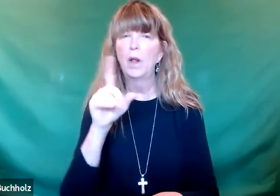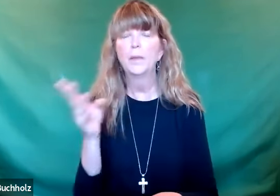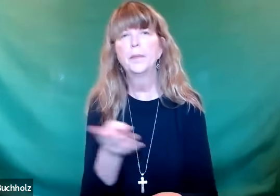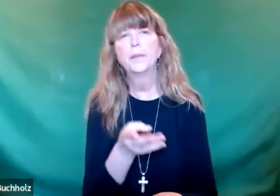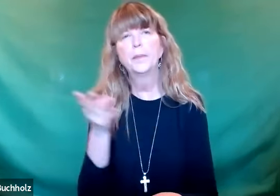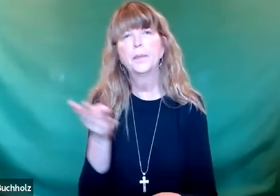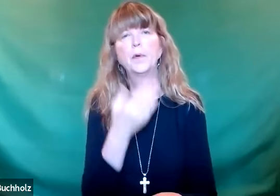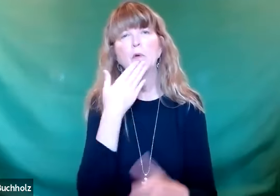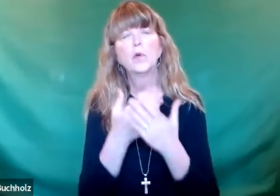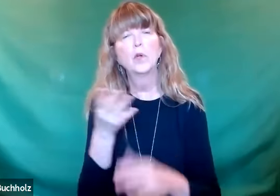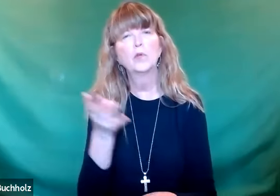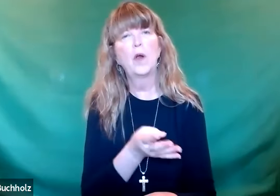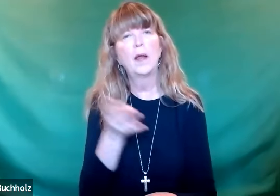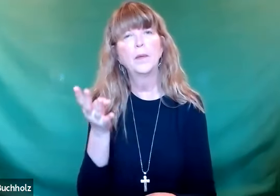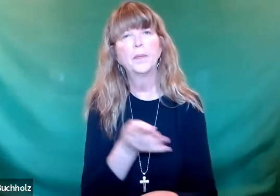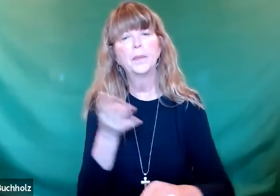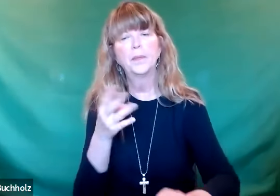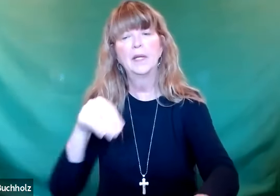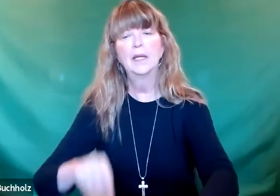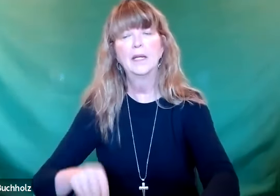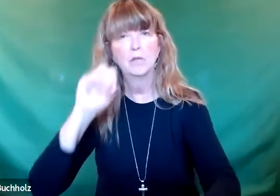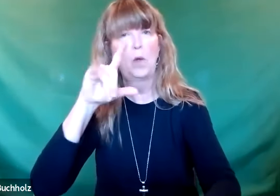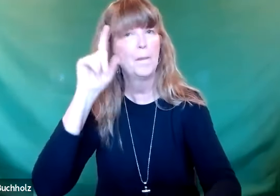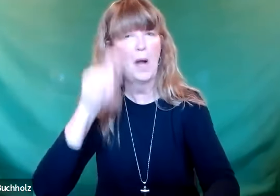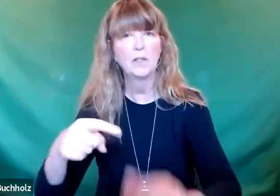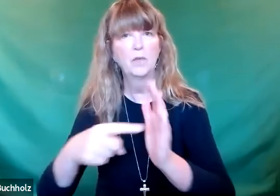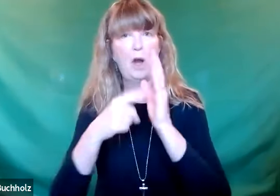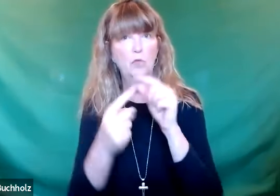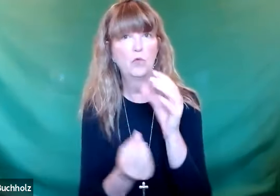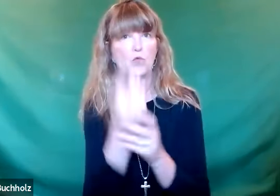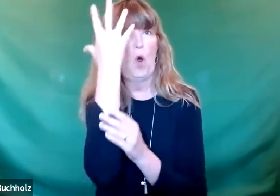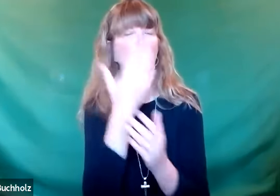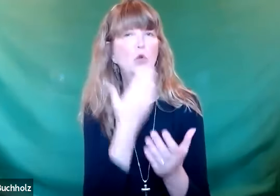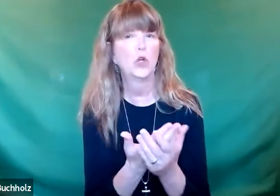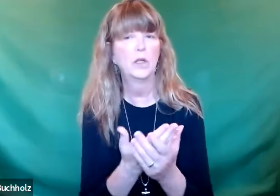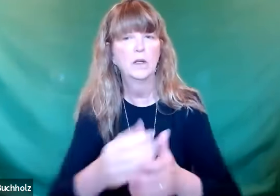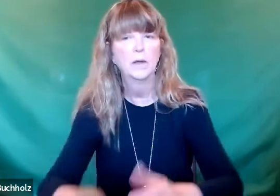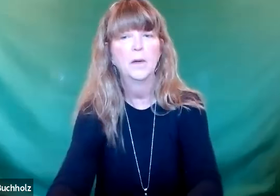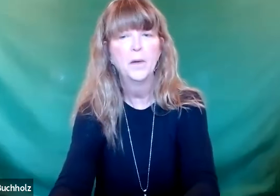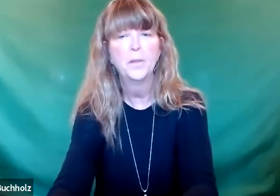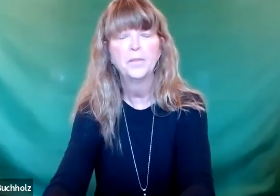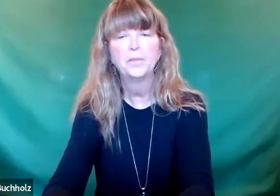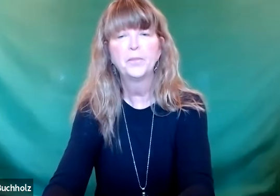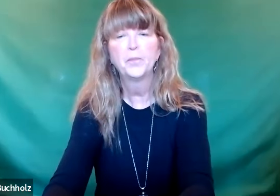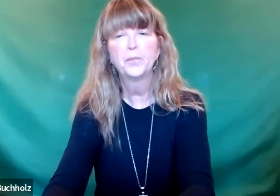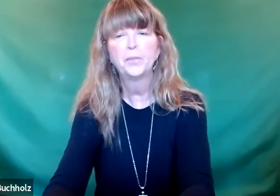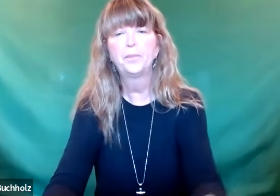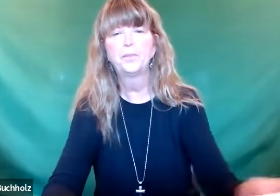They need to have a good source of water. It has to stay moist for them to grow optimally.